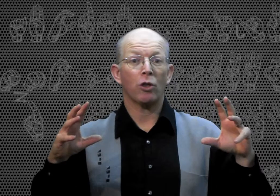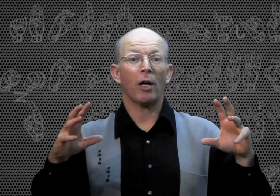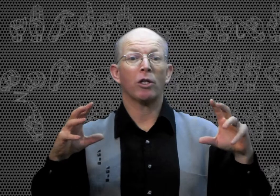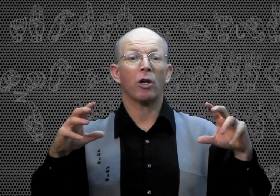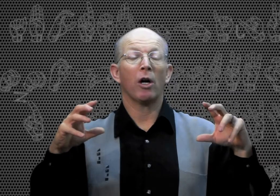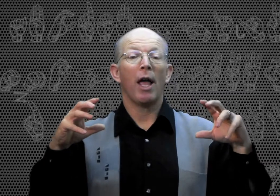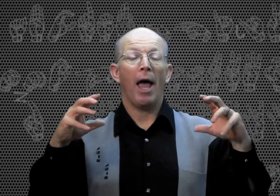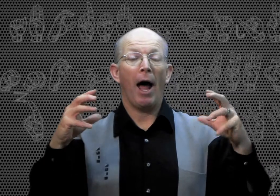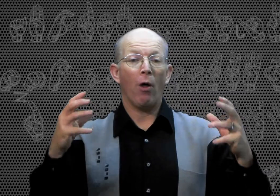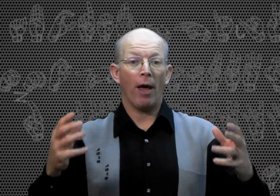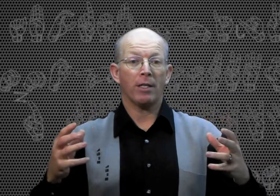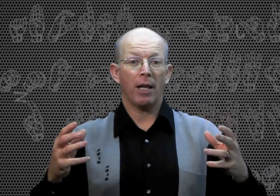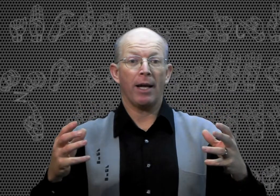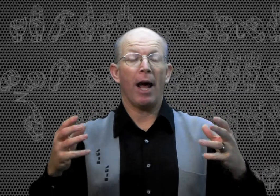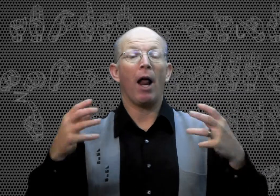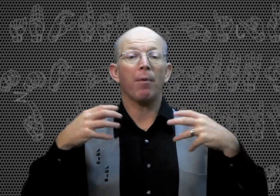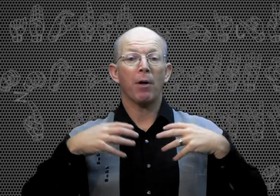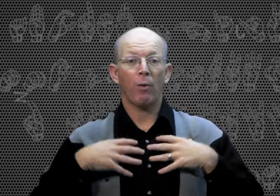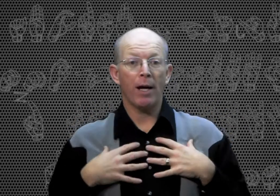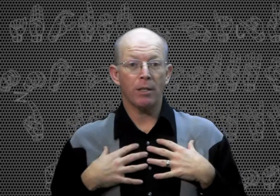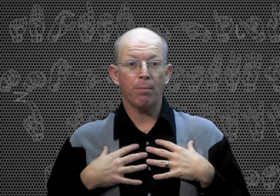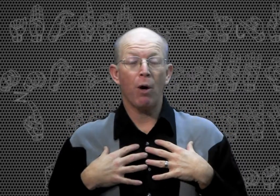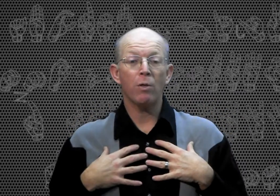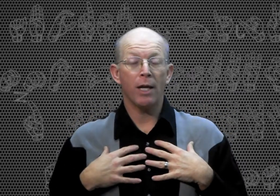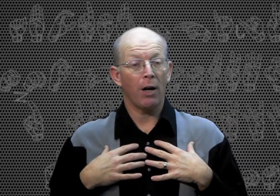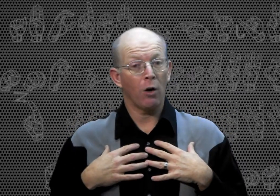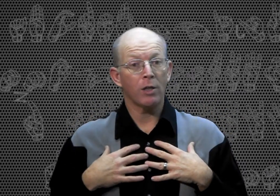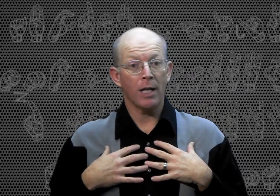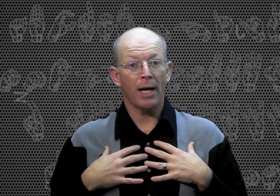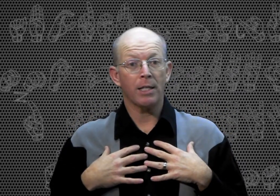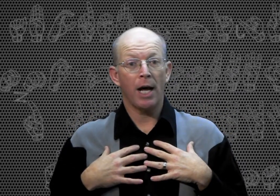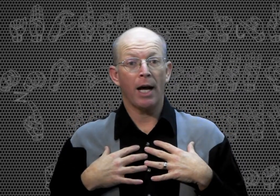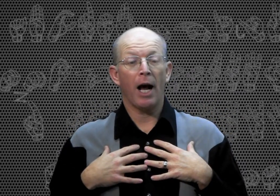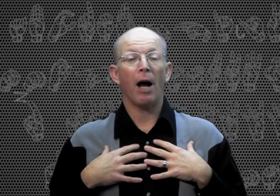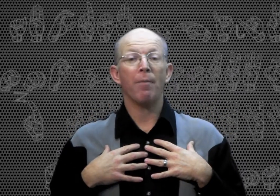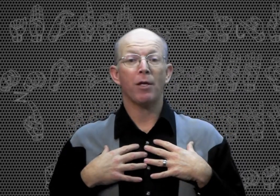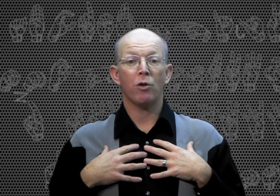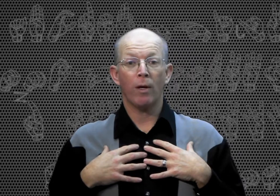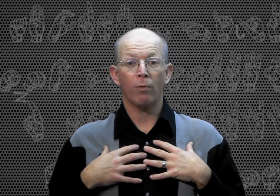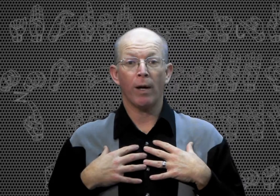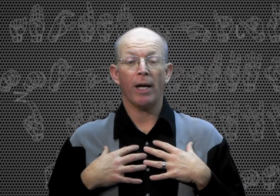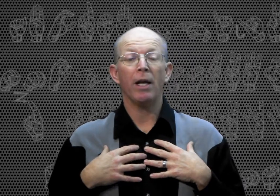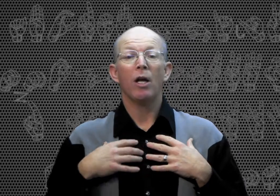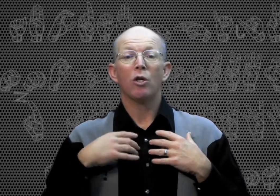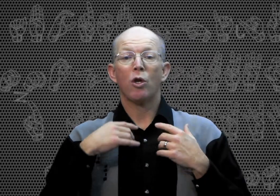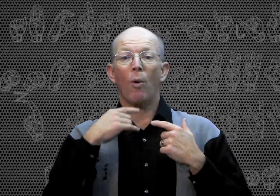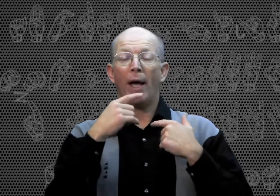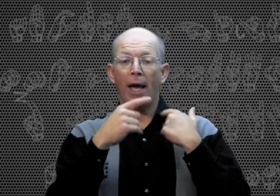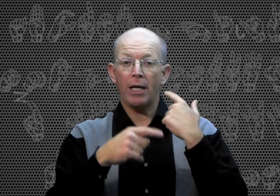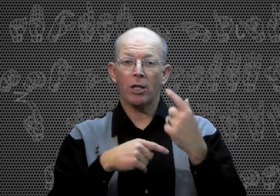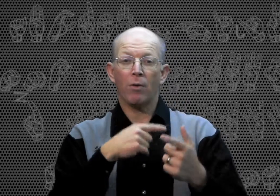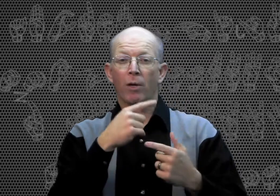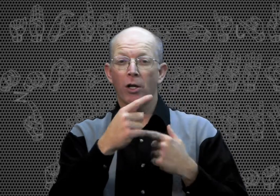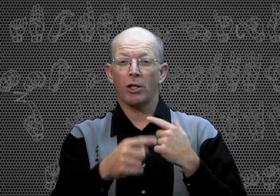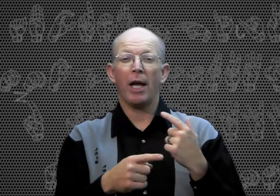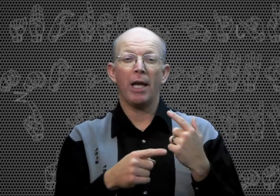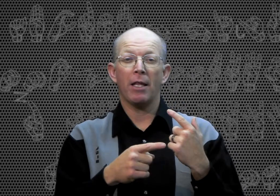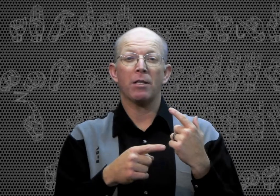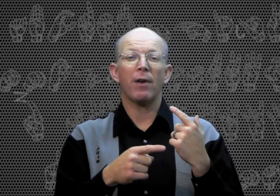structure, how that's laid out. I'm going to write some posts at LearnScience.com that you can read. So occasionally when you're checking these